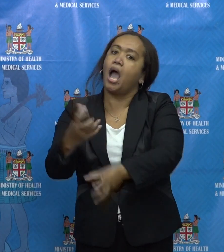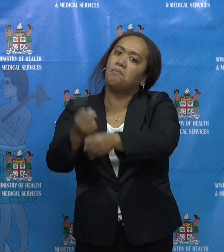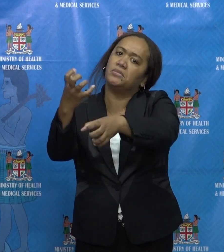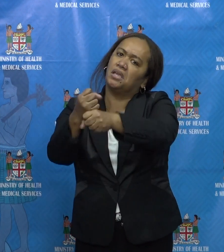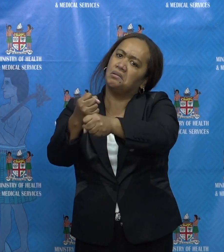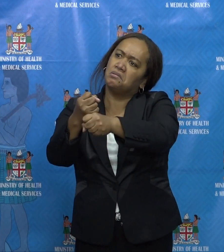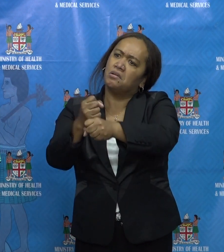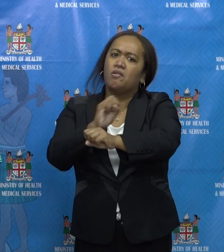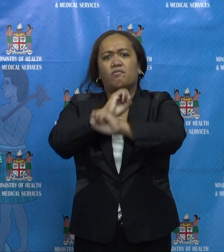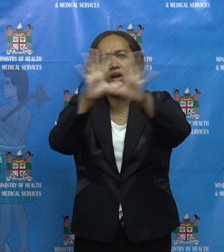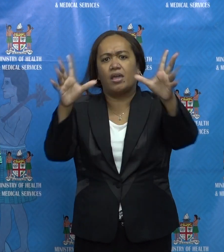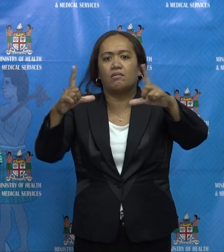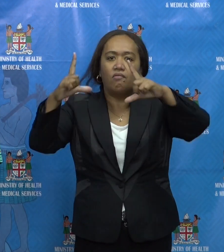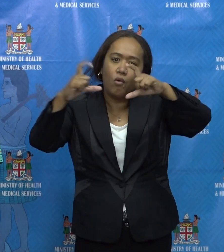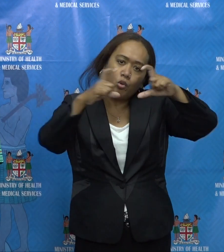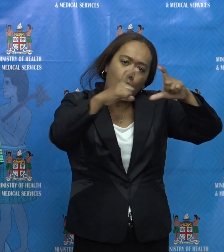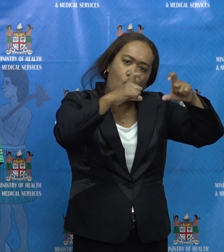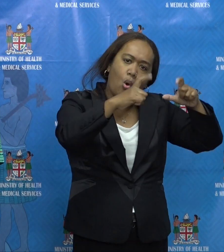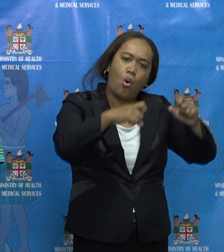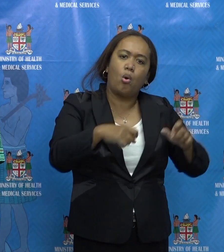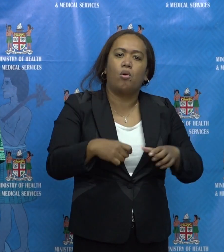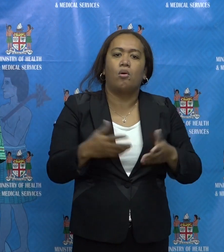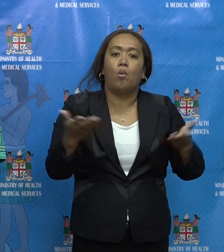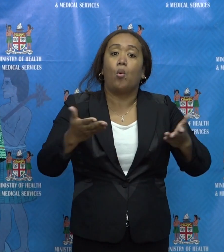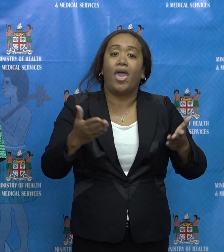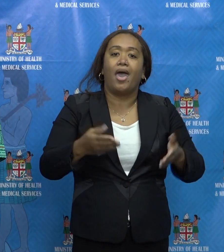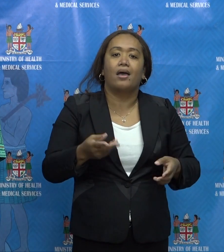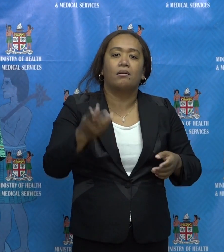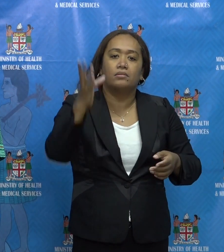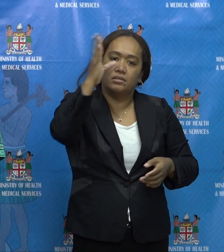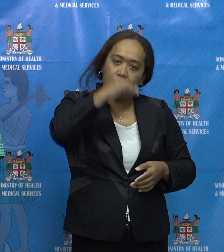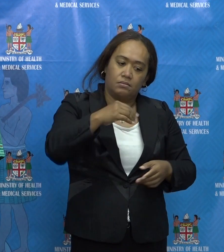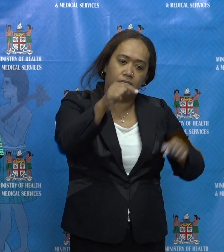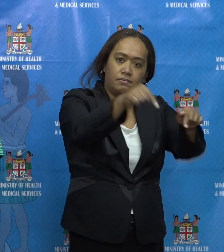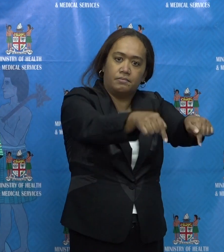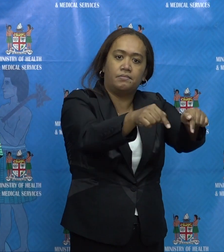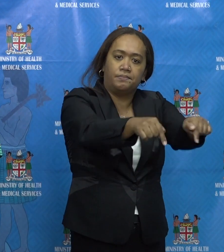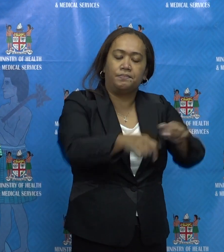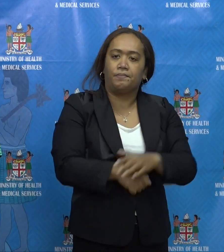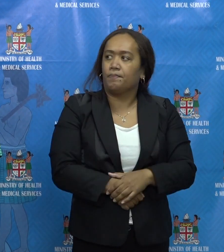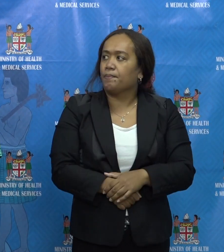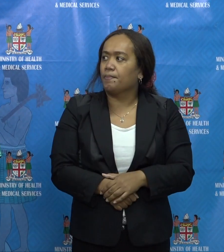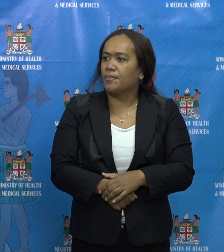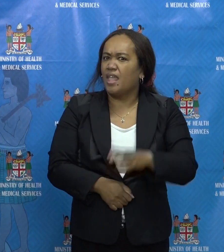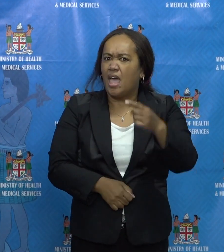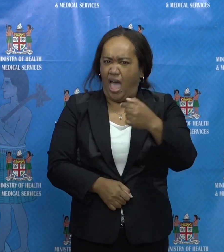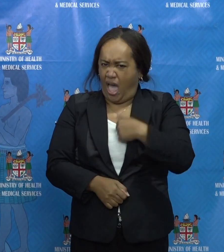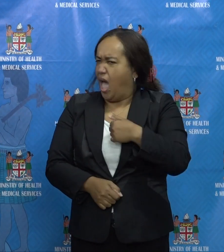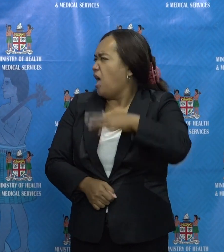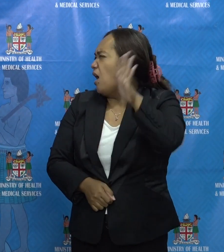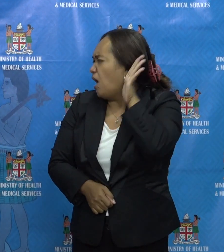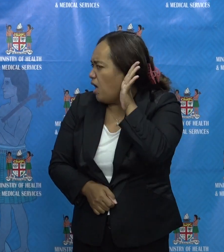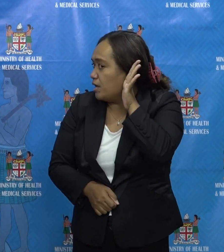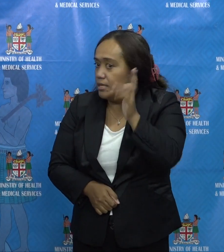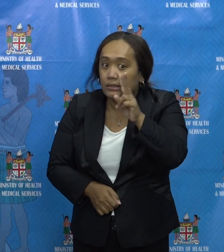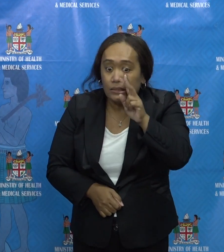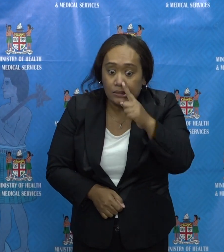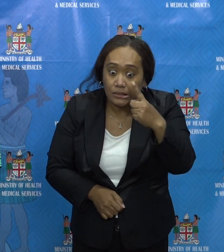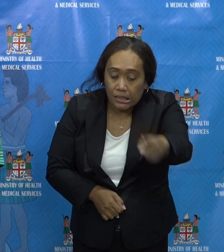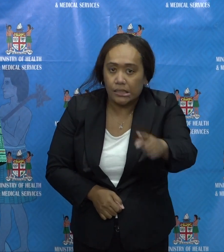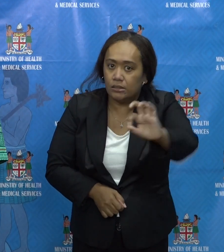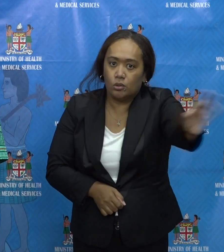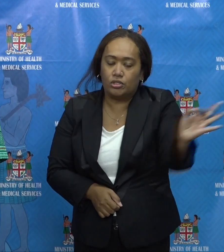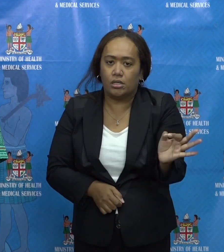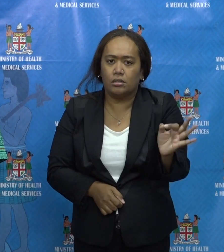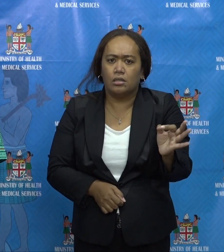me and taken photos of the place that they are staying in. I've seen – I've heard – I actually haven't seen – I've heard